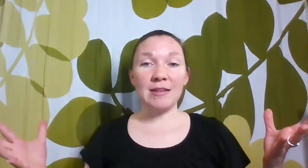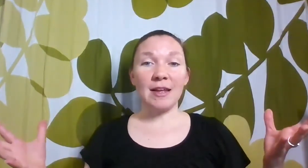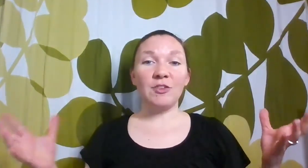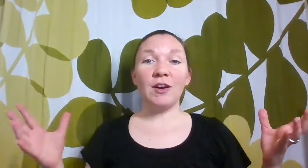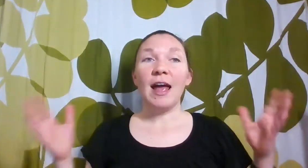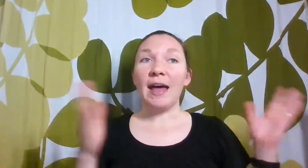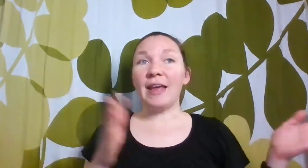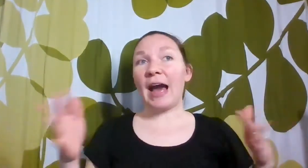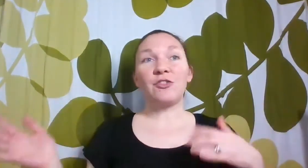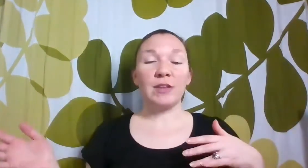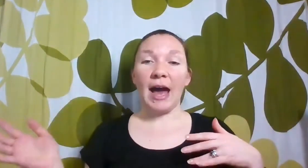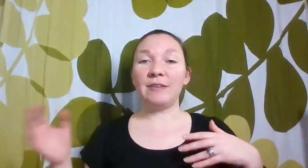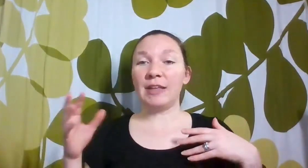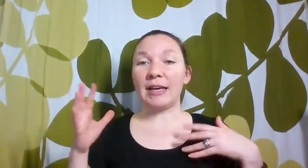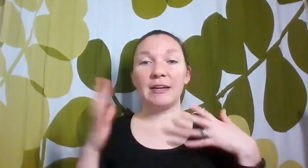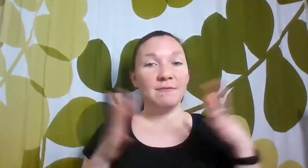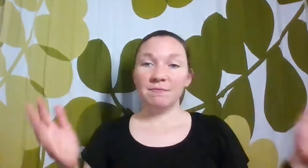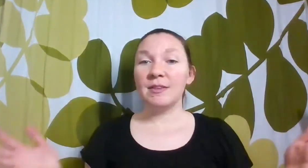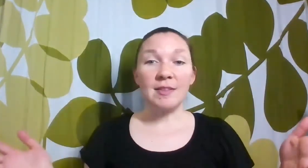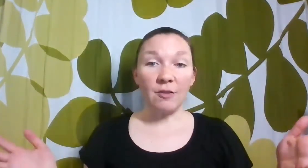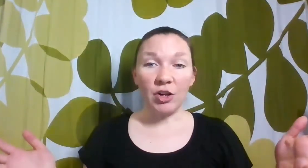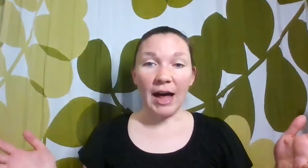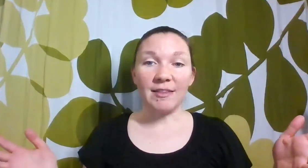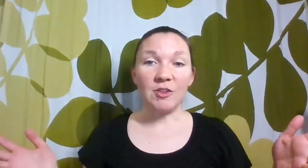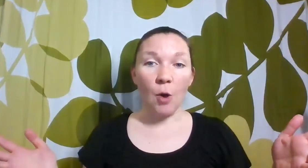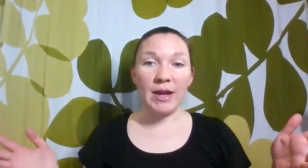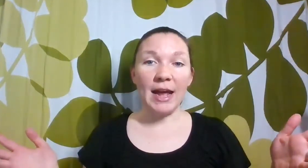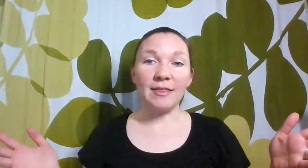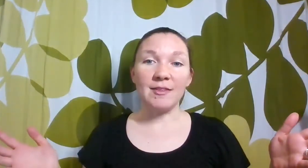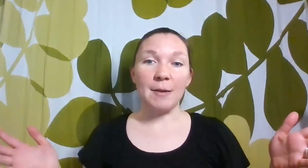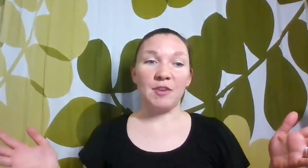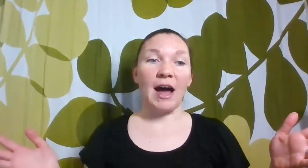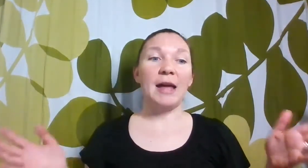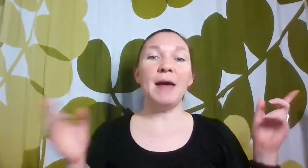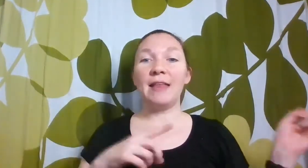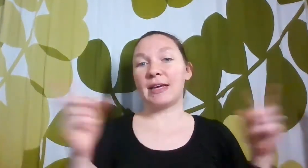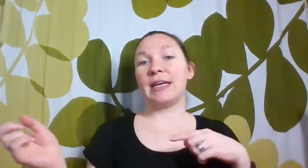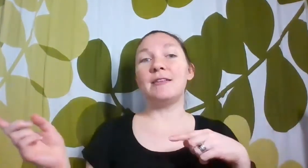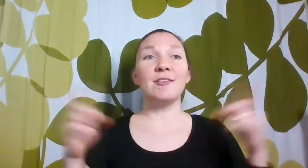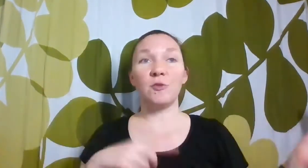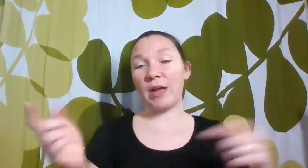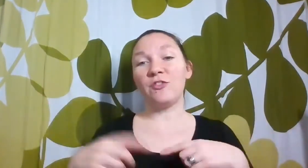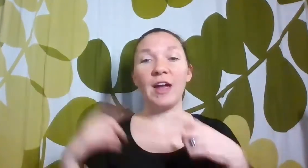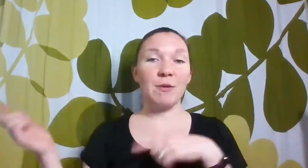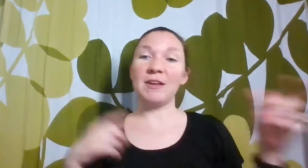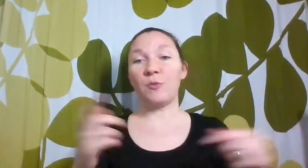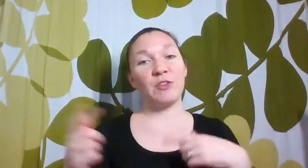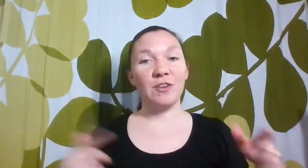center and they actually have like several classes going at the same time and the kids switch. Everybody switches